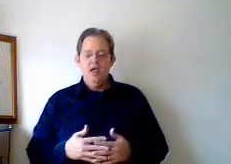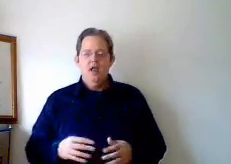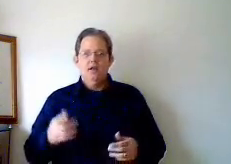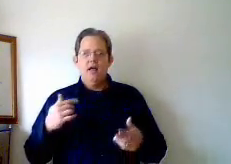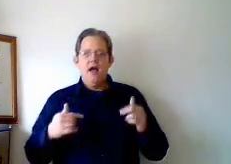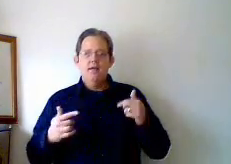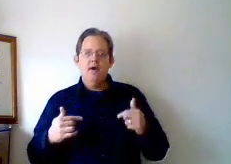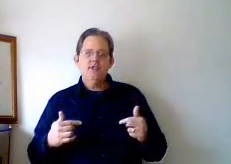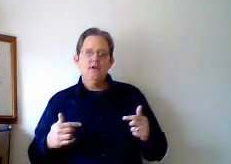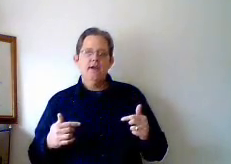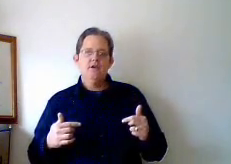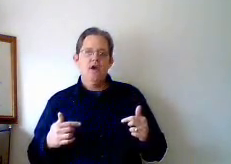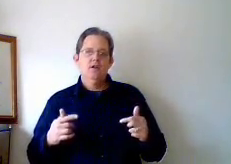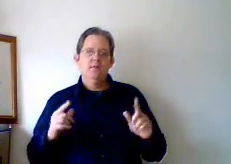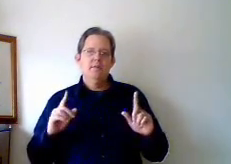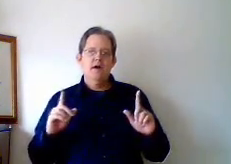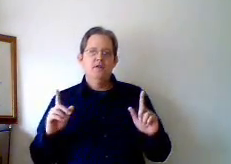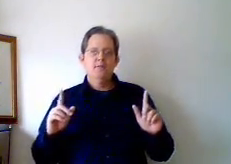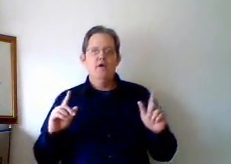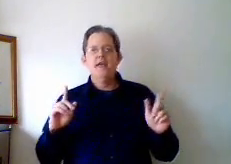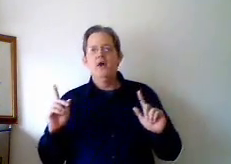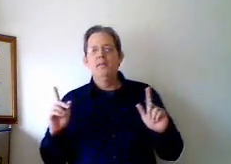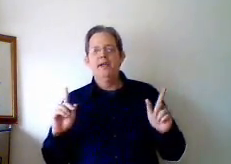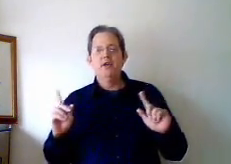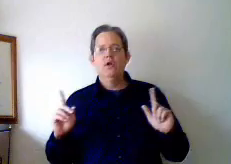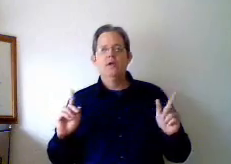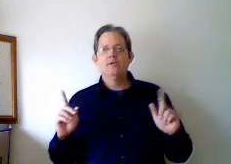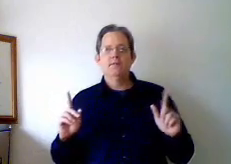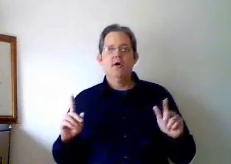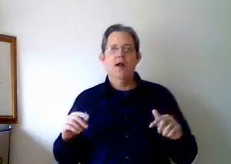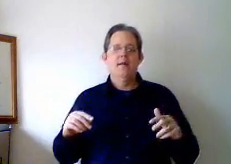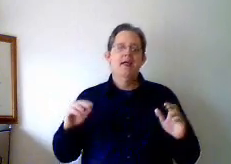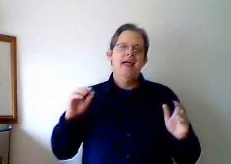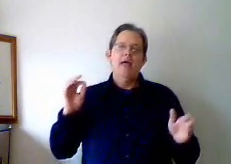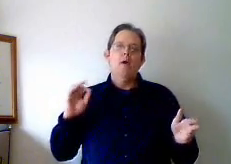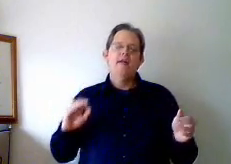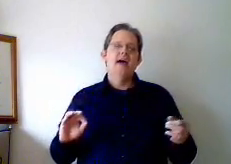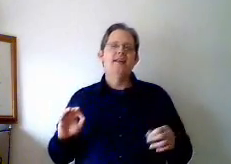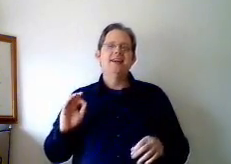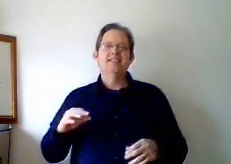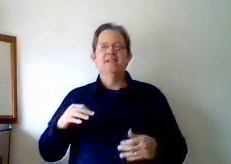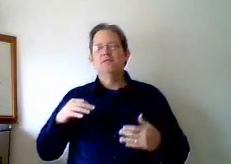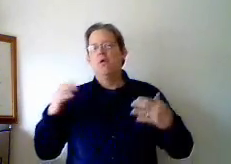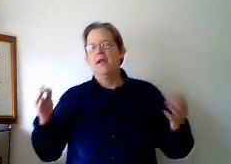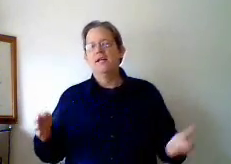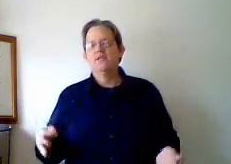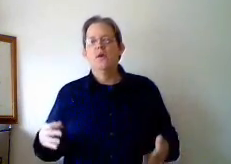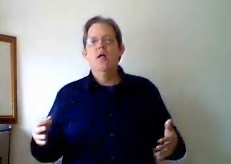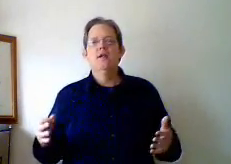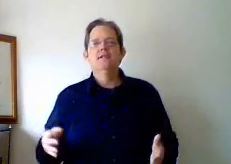But I'm also going to talk a little bit about something called NLP, Neuro Linguistic Programming, and why that doesn't work as well as